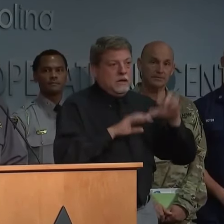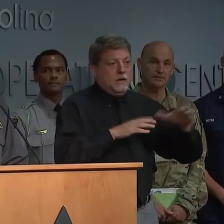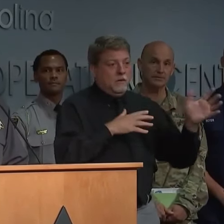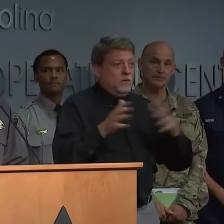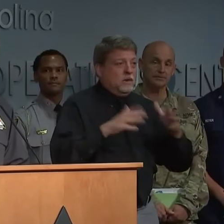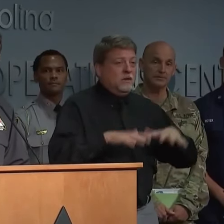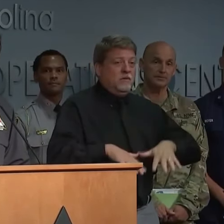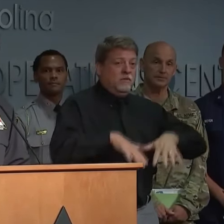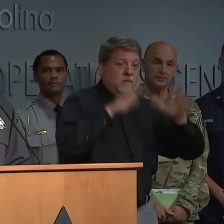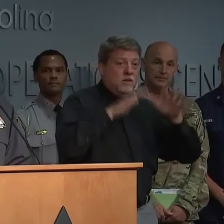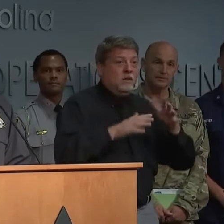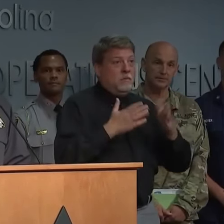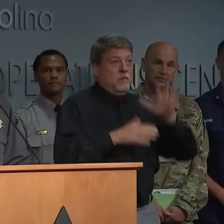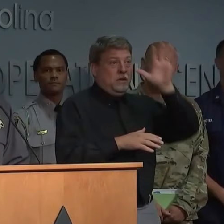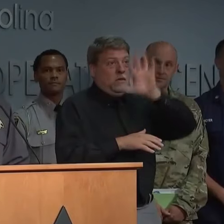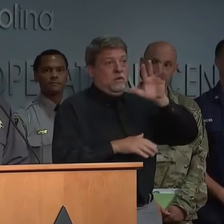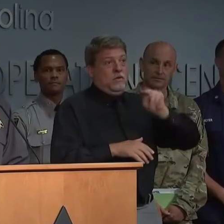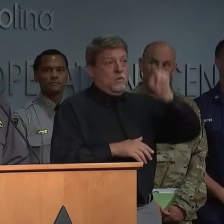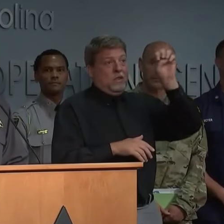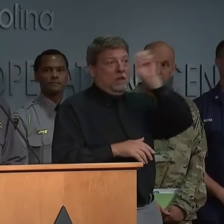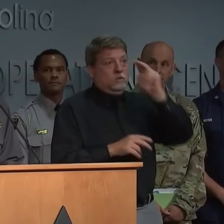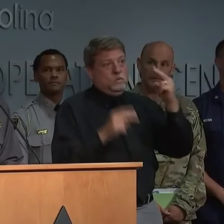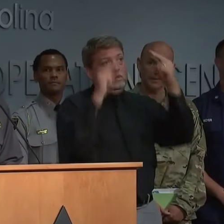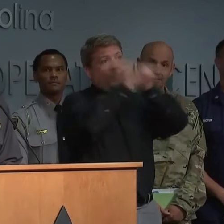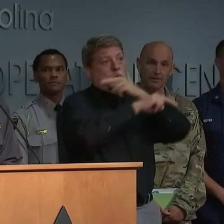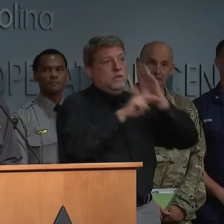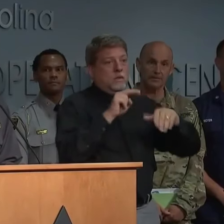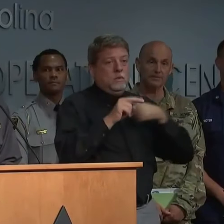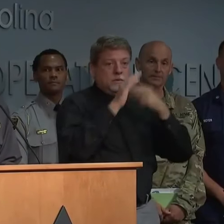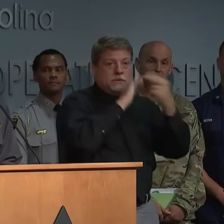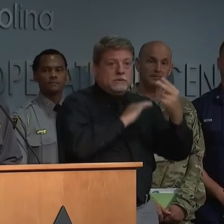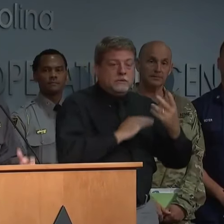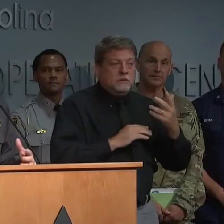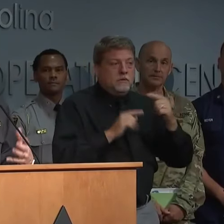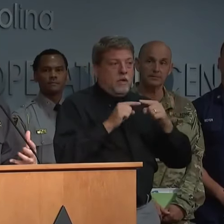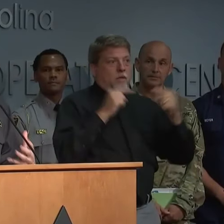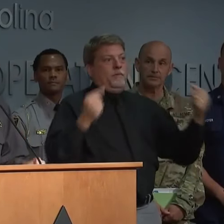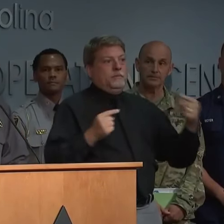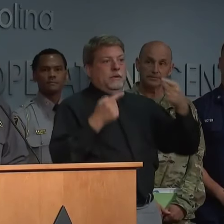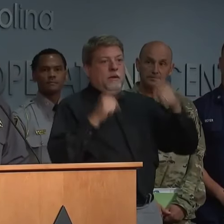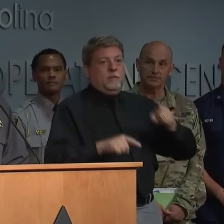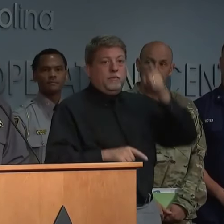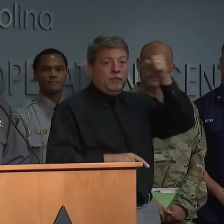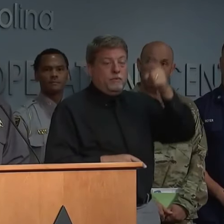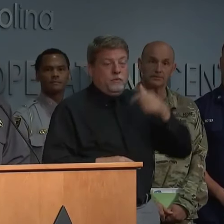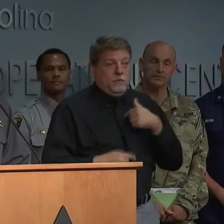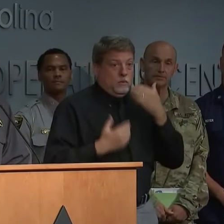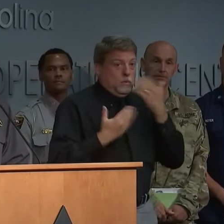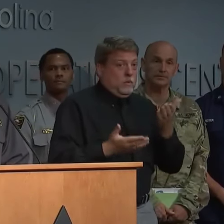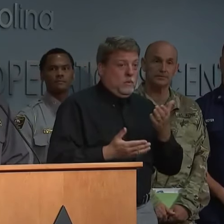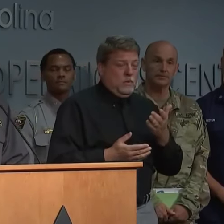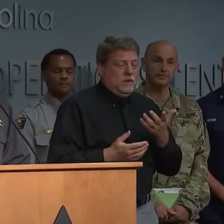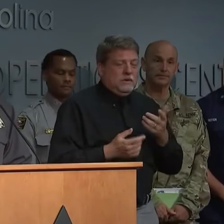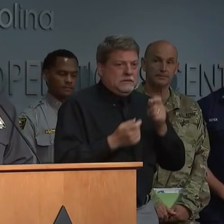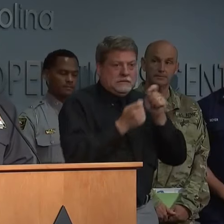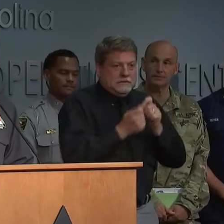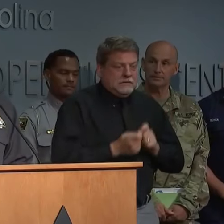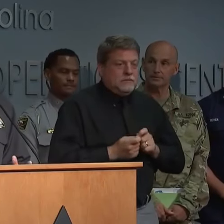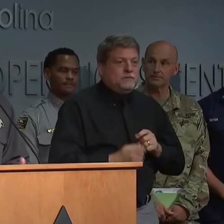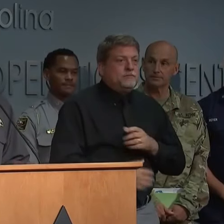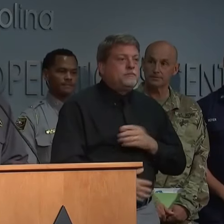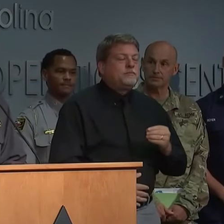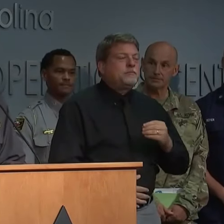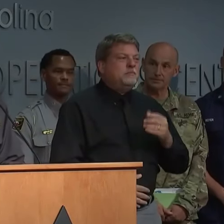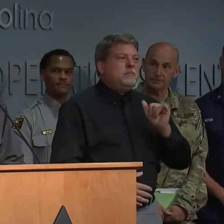potentially there could be worse than we had feared. So we just don't know yet. And I think what